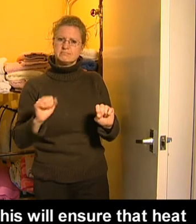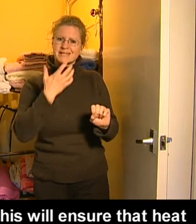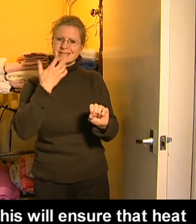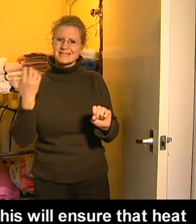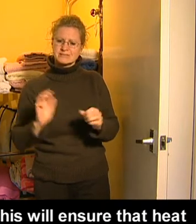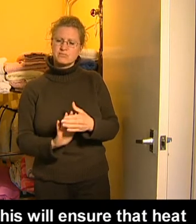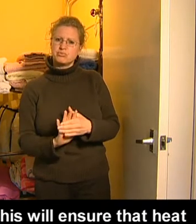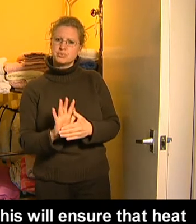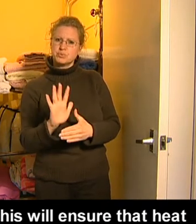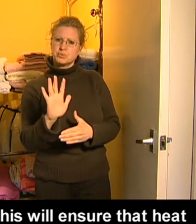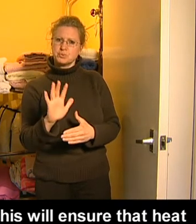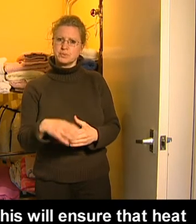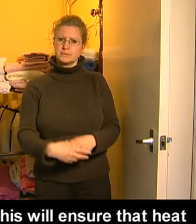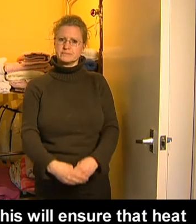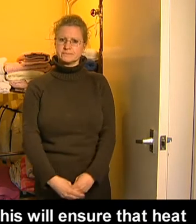This will ensure that heat isn't lost from them.